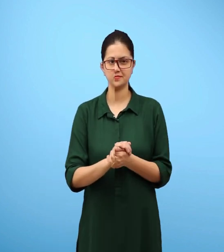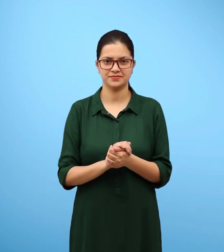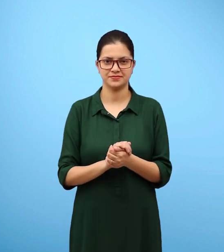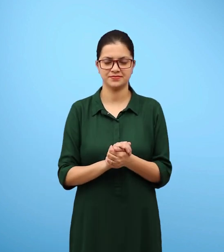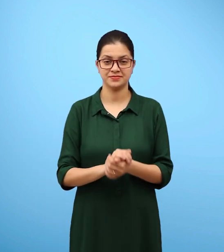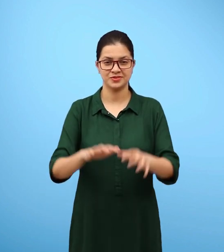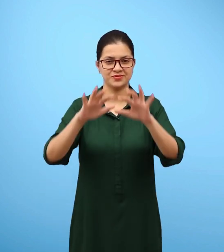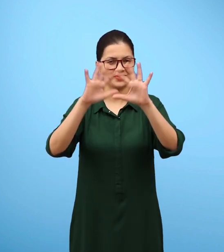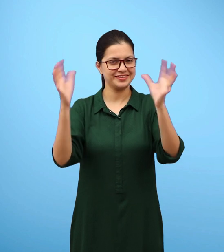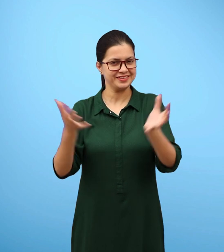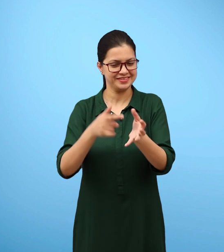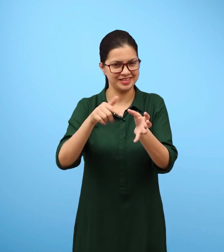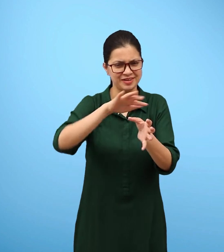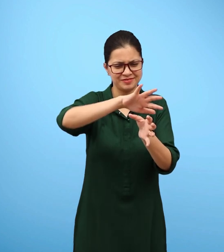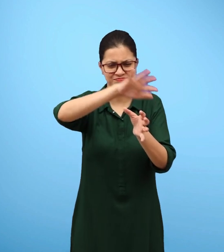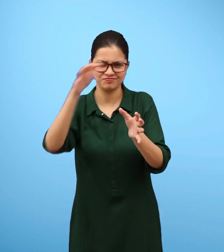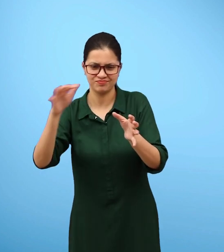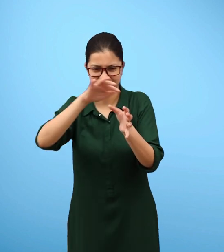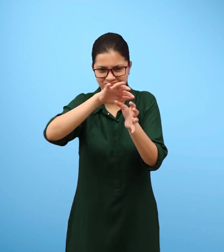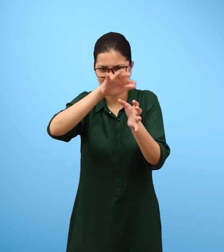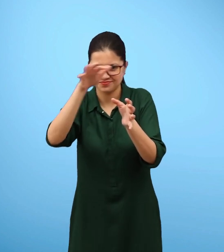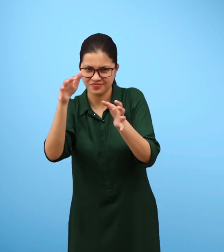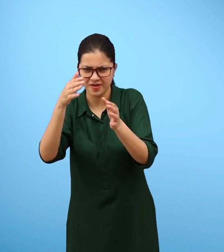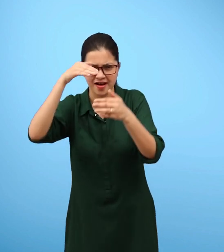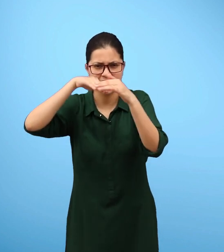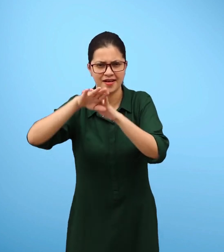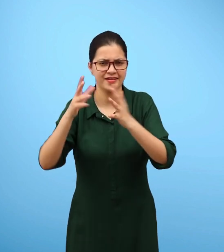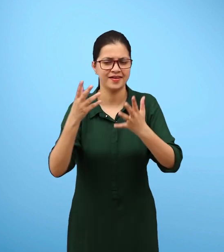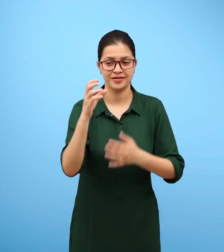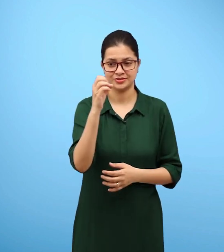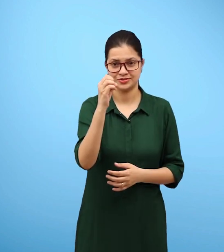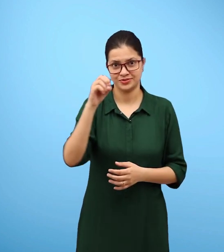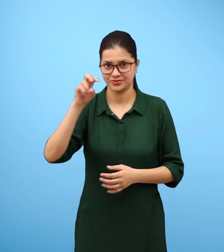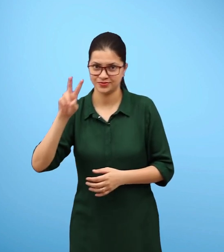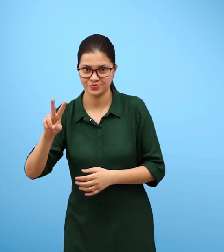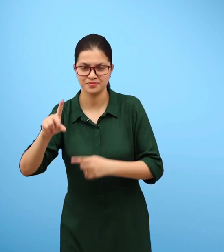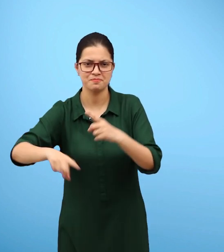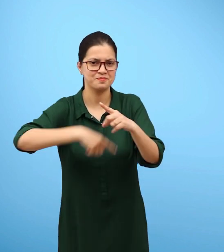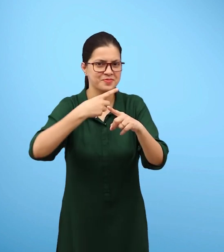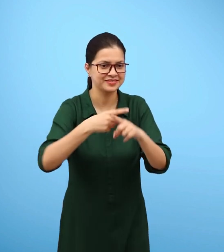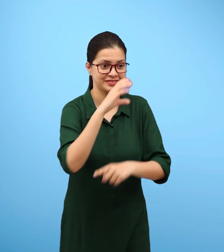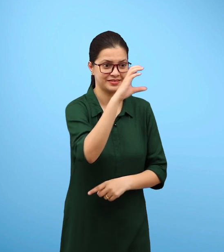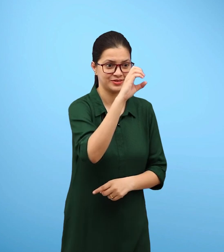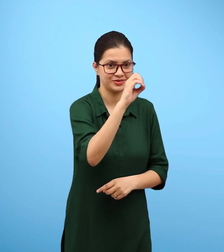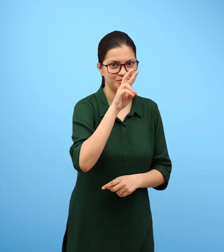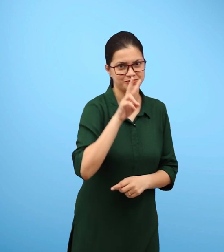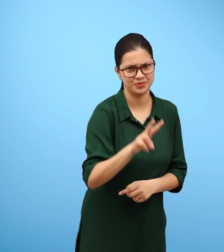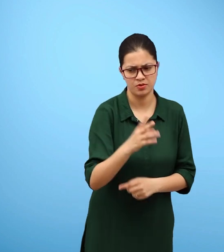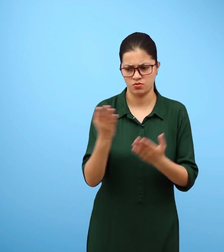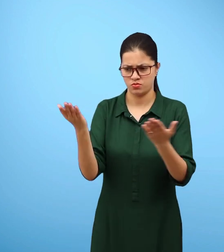The balance of oxygen and carbon dioxide in the atmosphere is maintained through respiration in